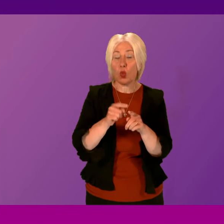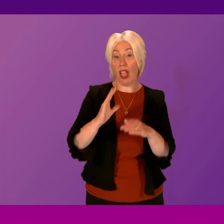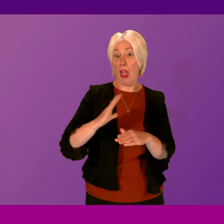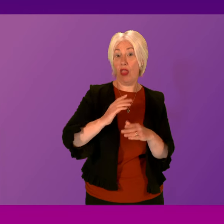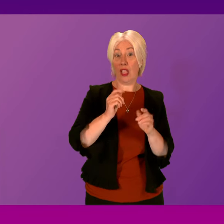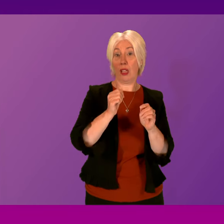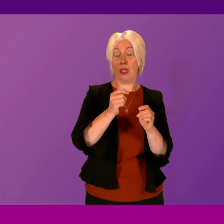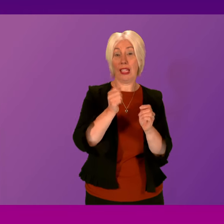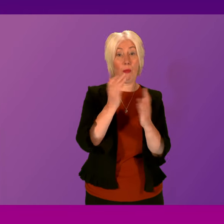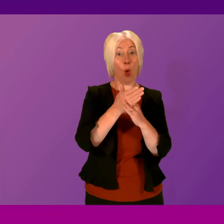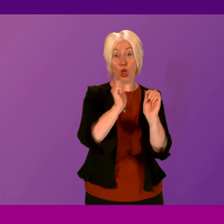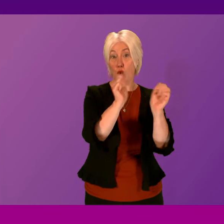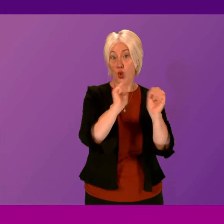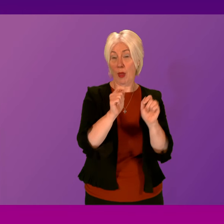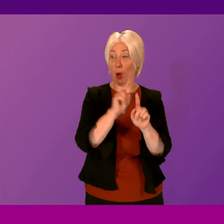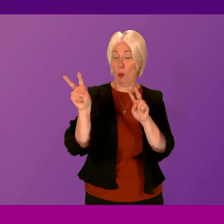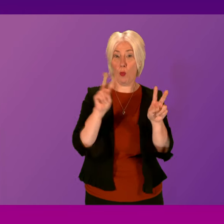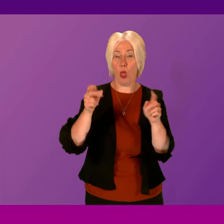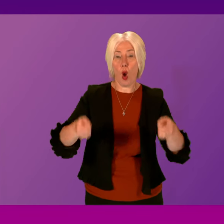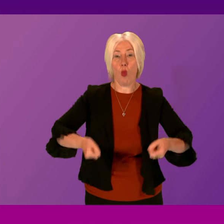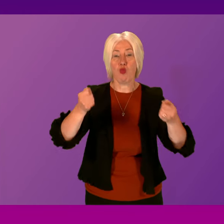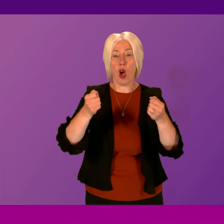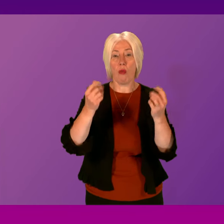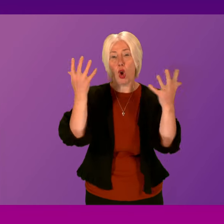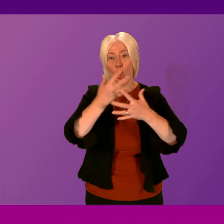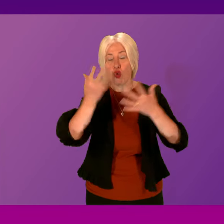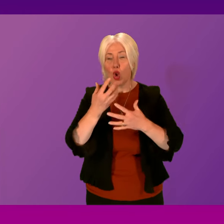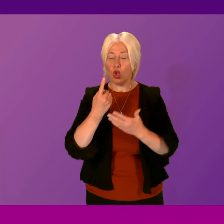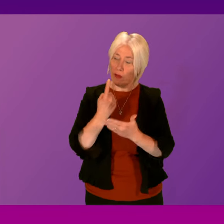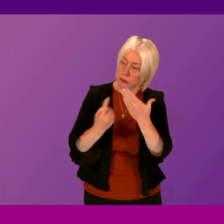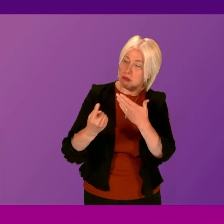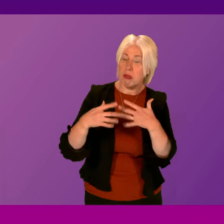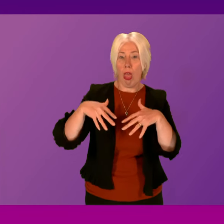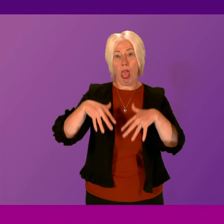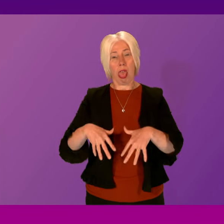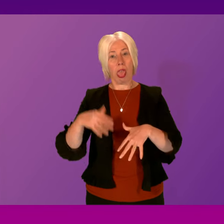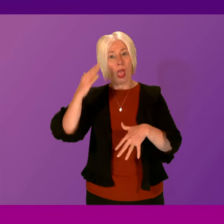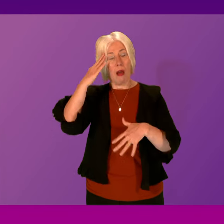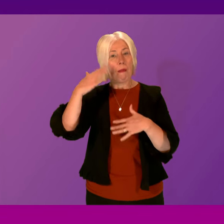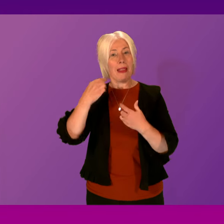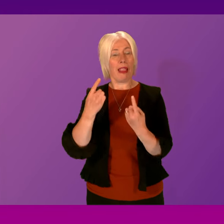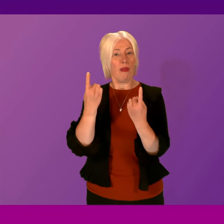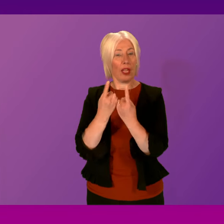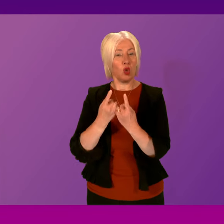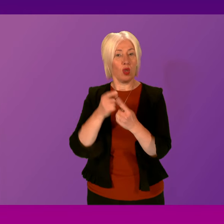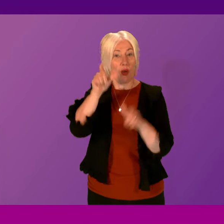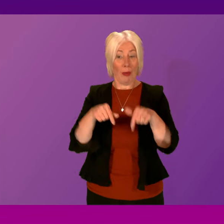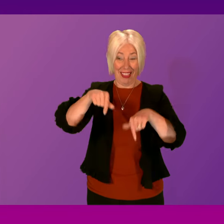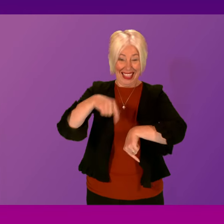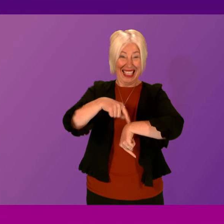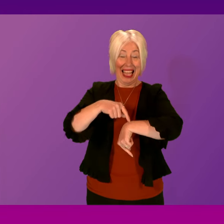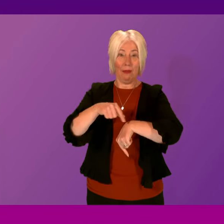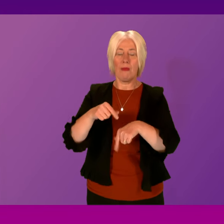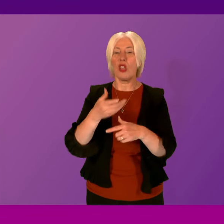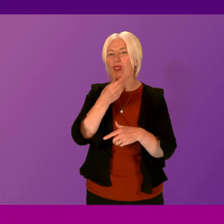who have done some excellent work in highlighting the issues of isolation, loneliness and mental health challenges that people face at this time of year. To answer